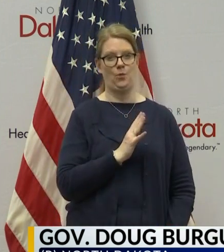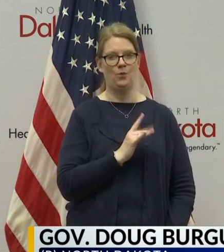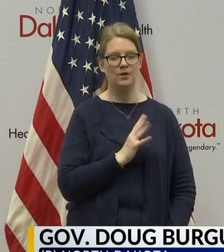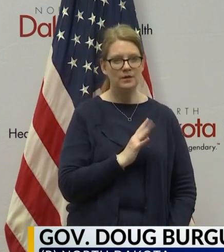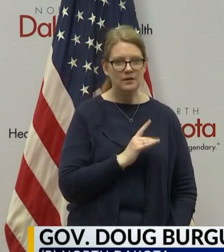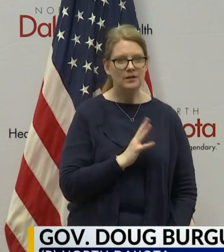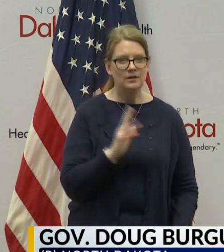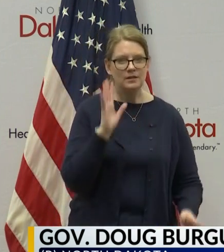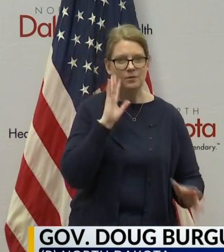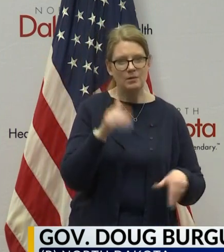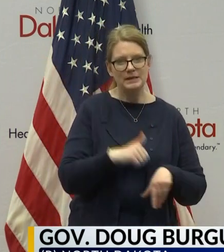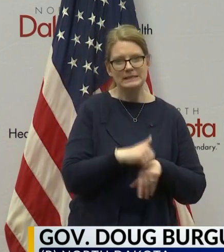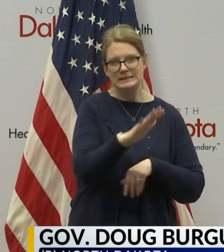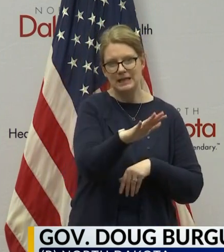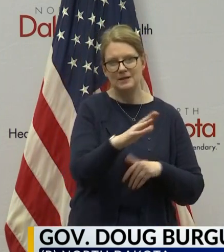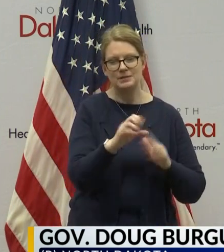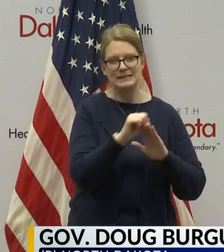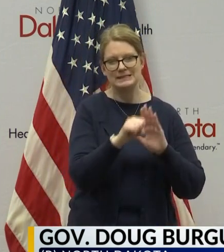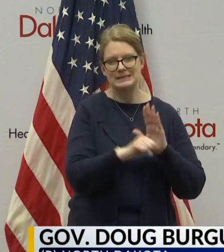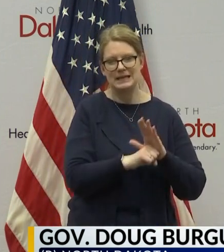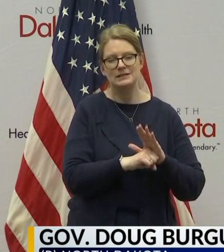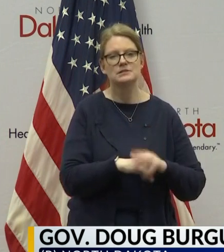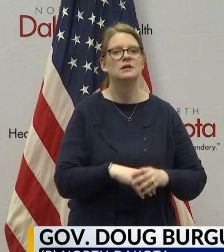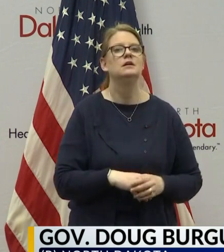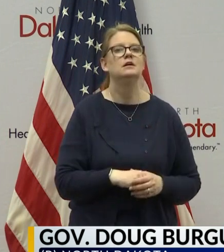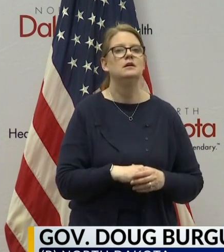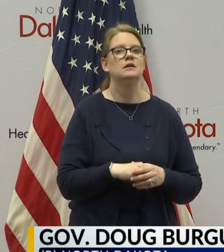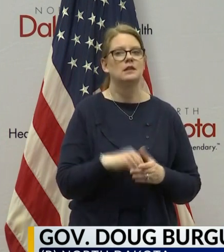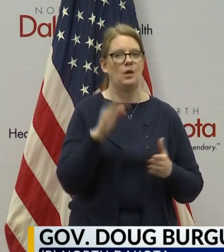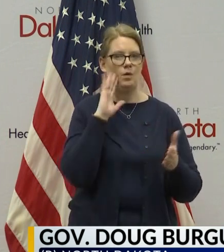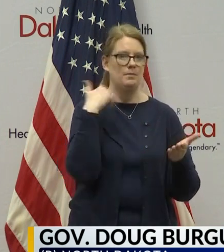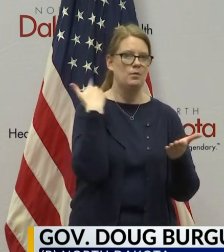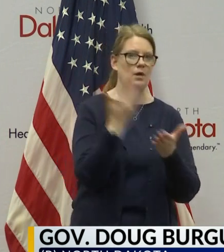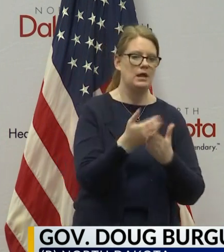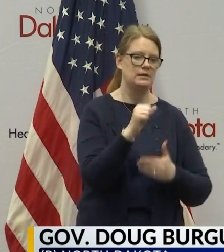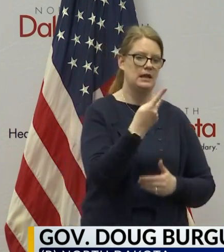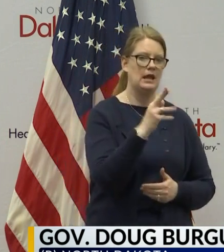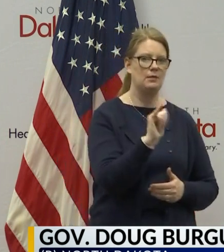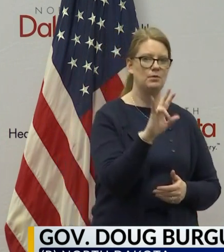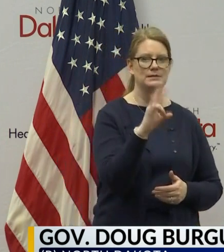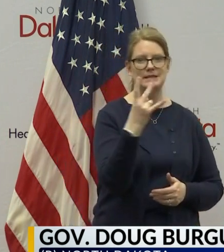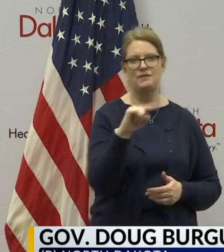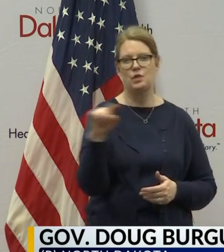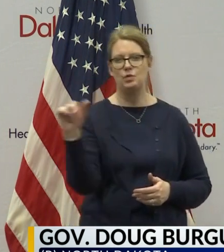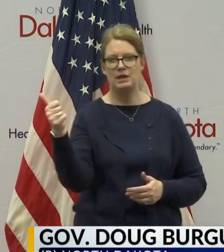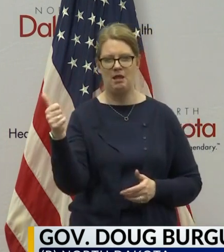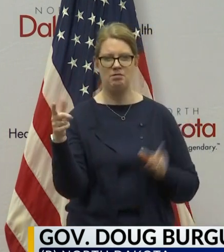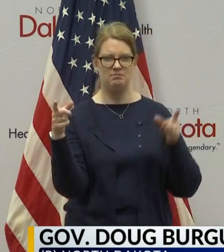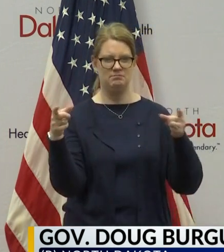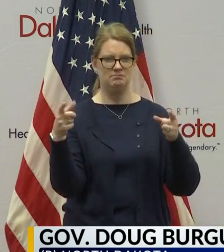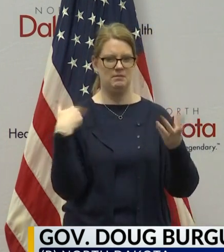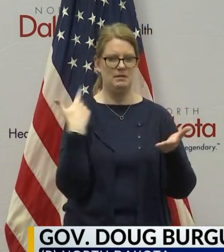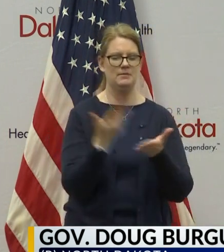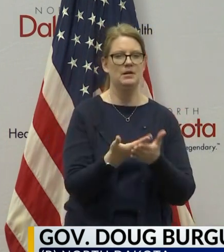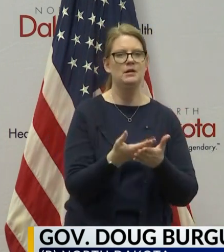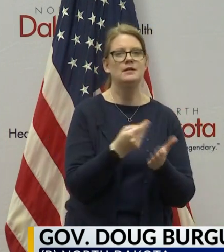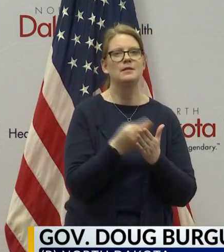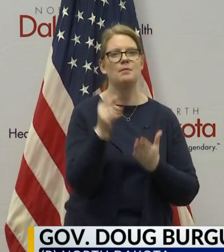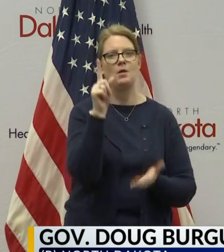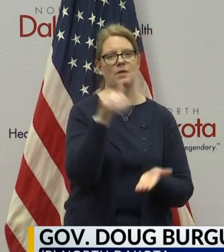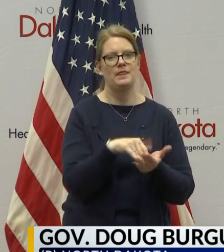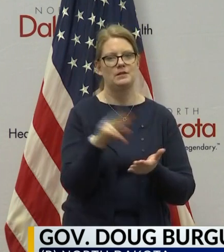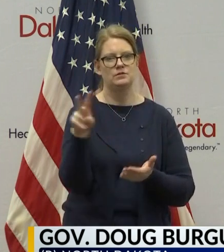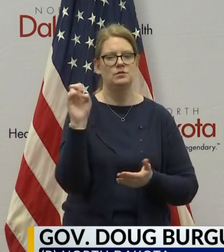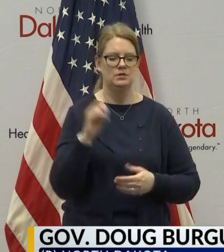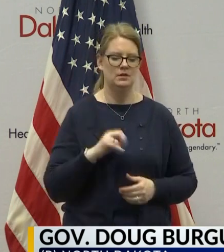distributing those to the states. They're expected to arrive between April 7th and April 10th. They had purchased 1,200. The other